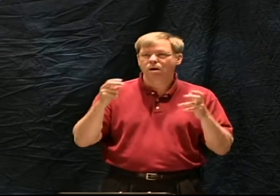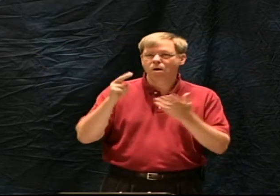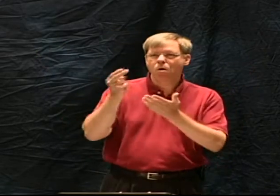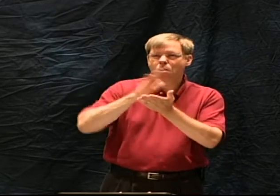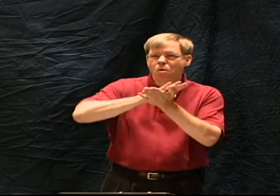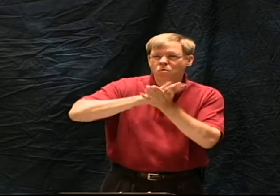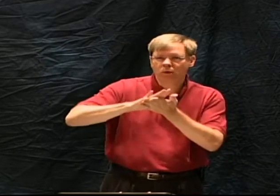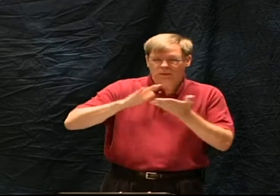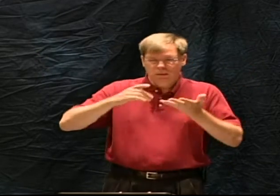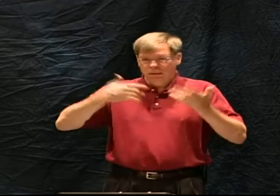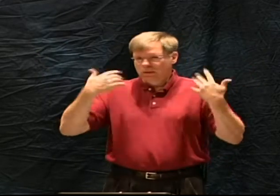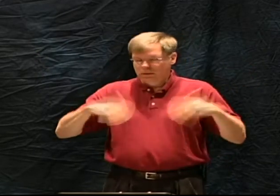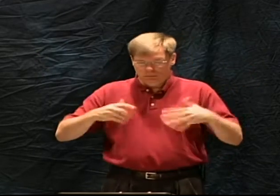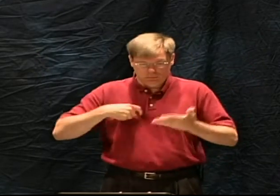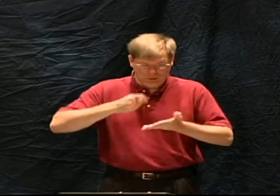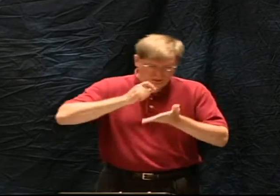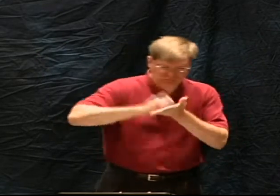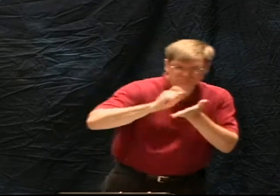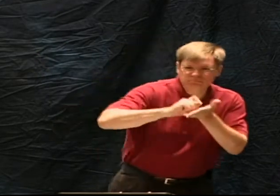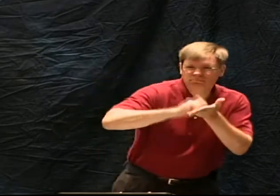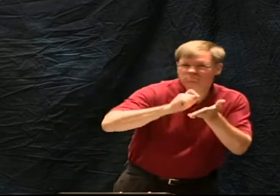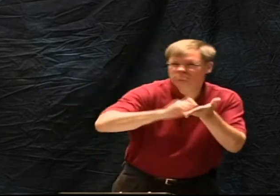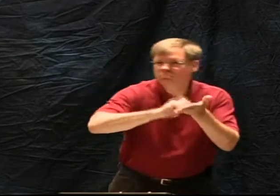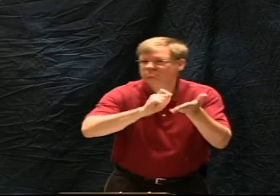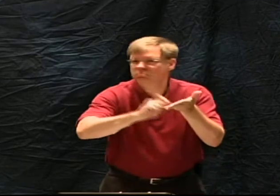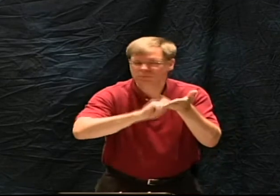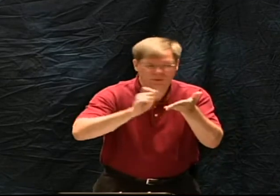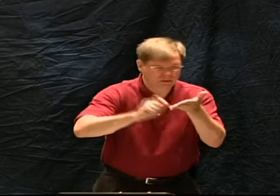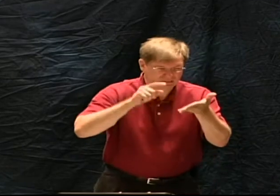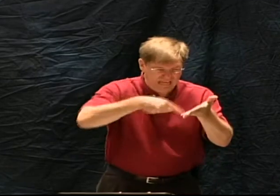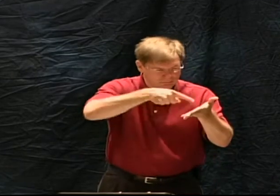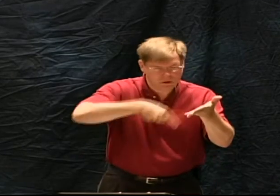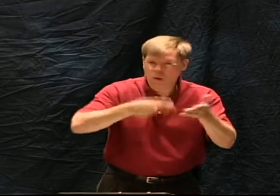The second view is a dynamical view.